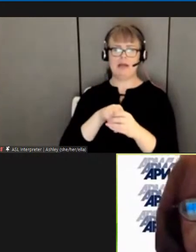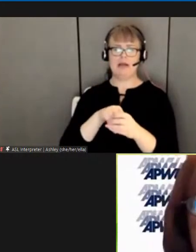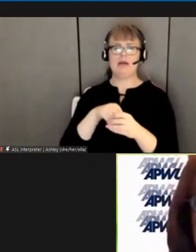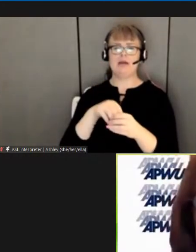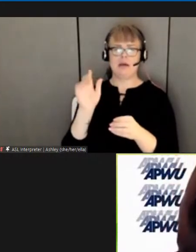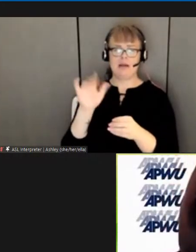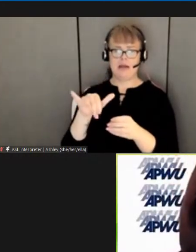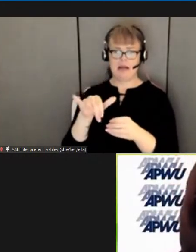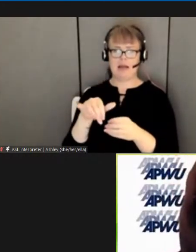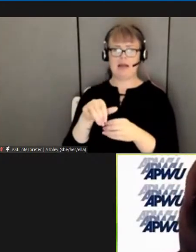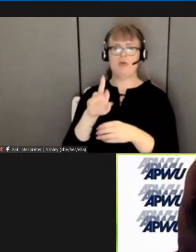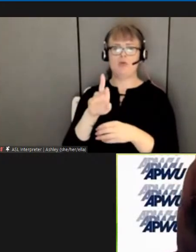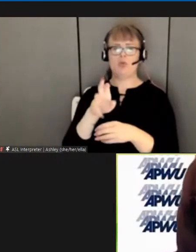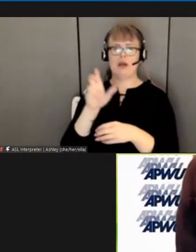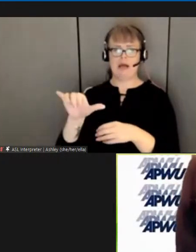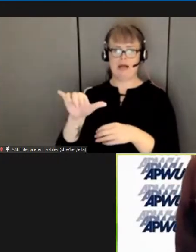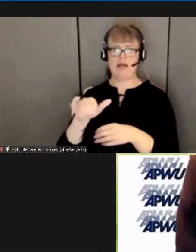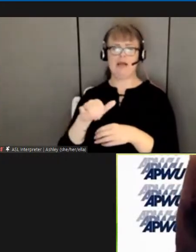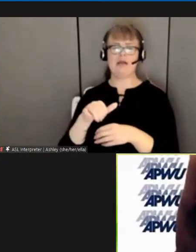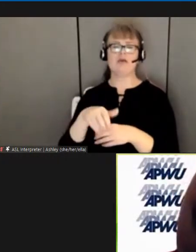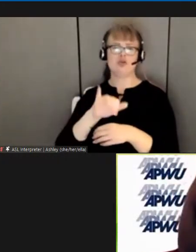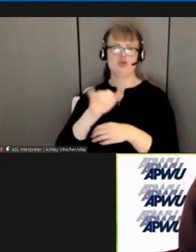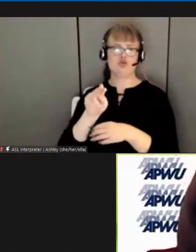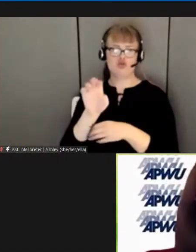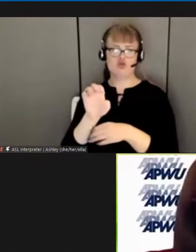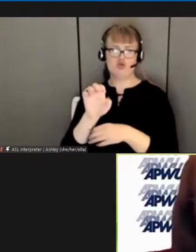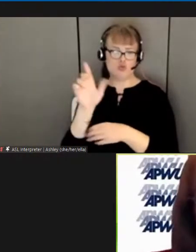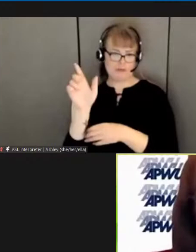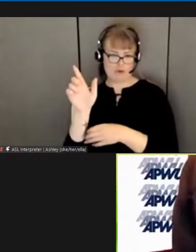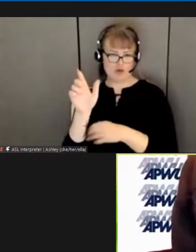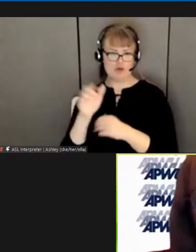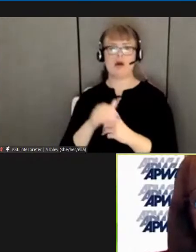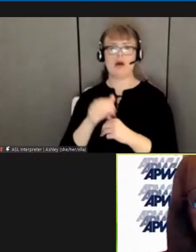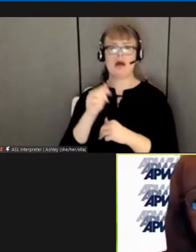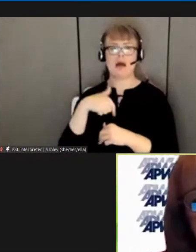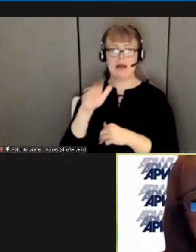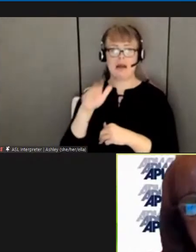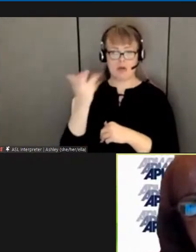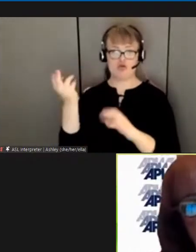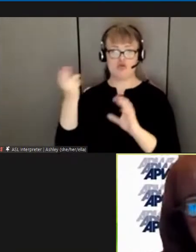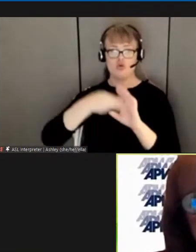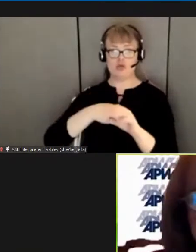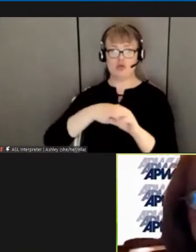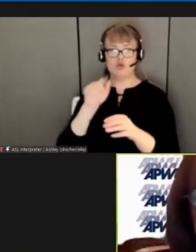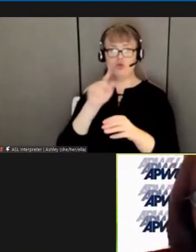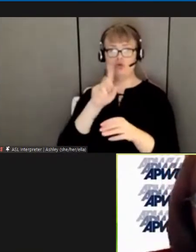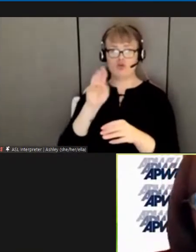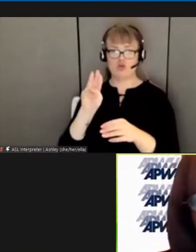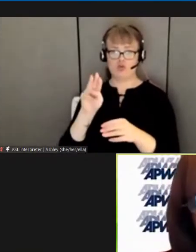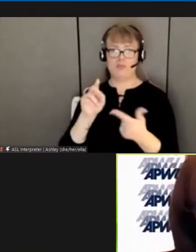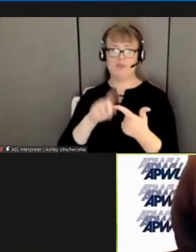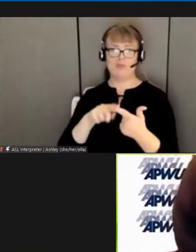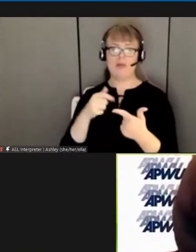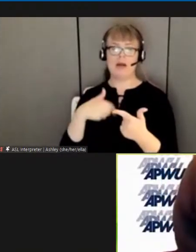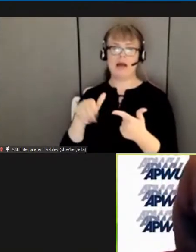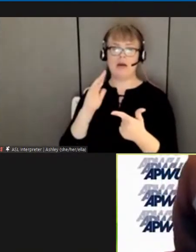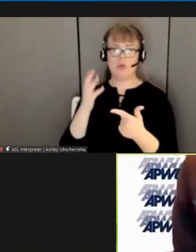you virtually by zoom i will join you virtually by phone or i will not participate